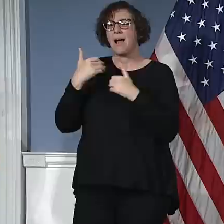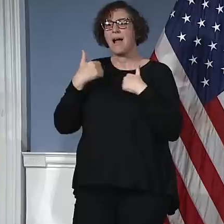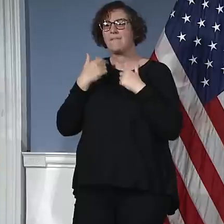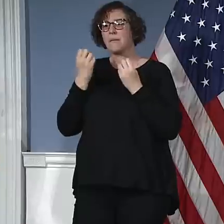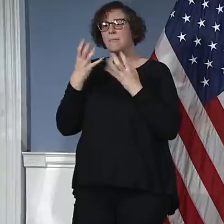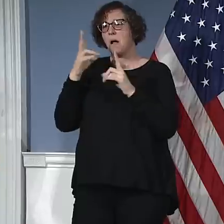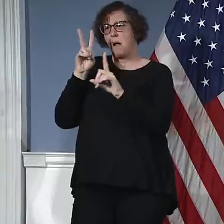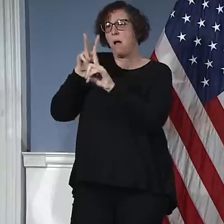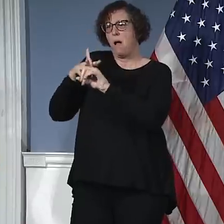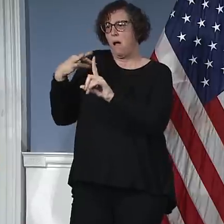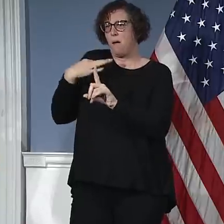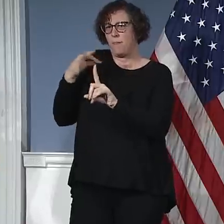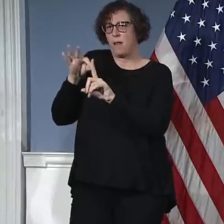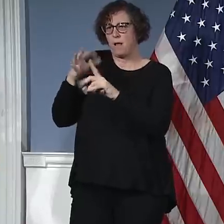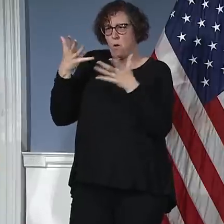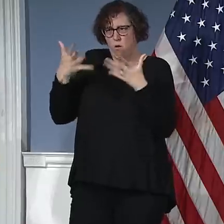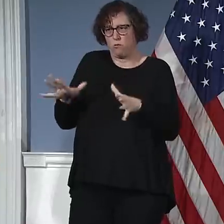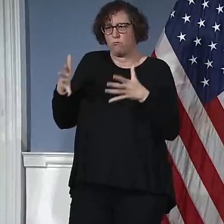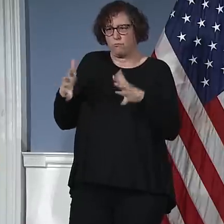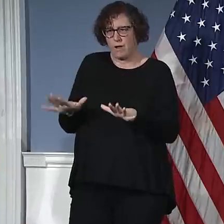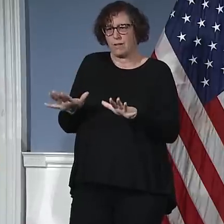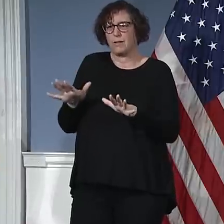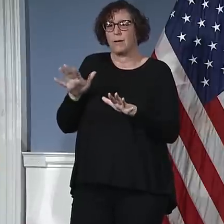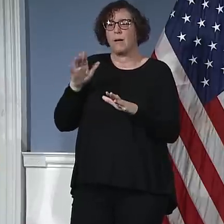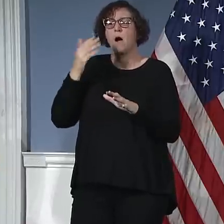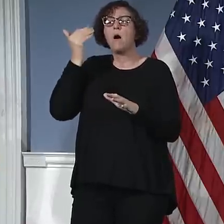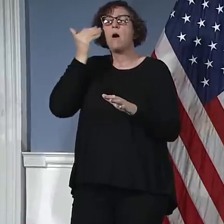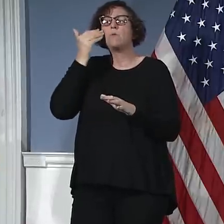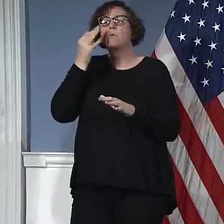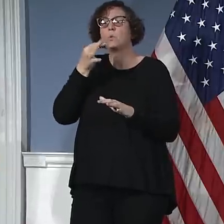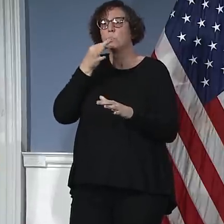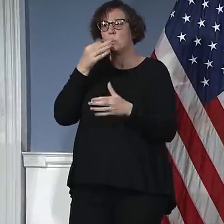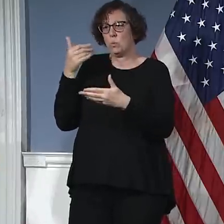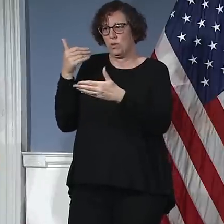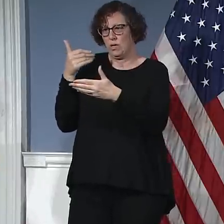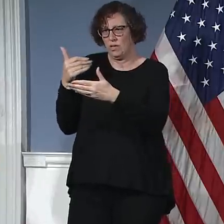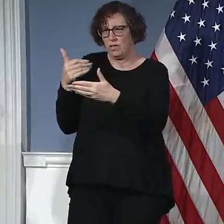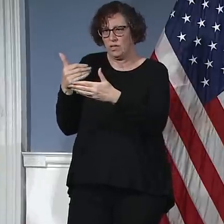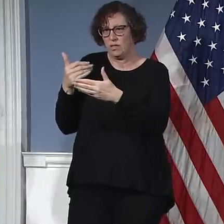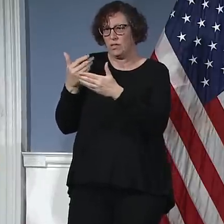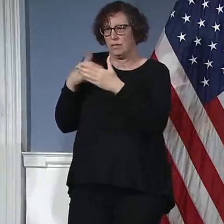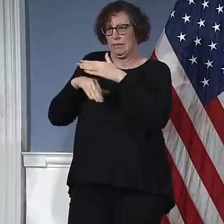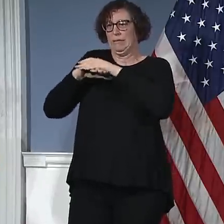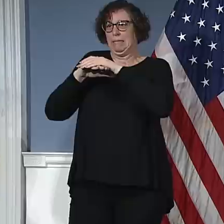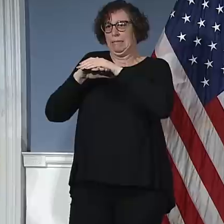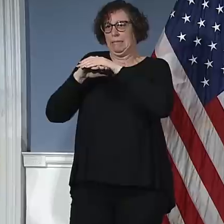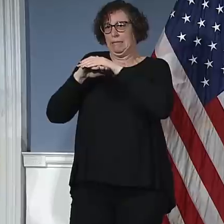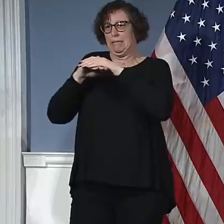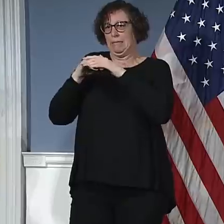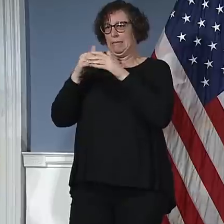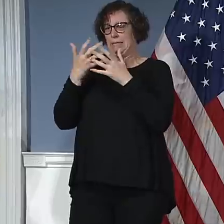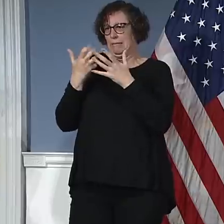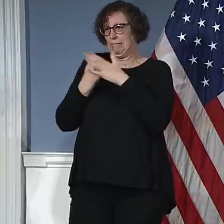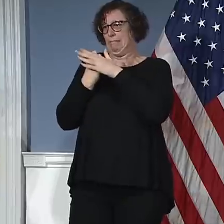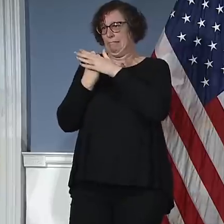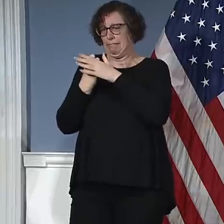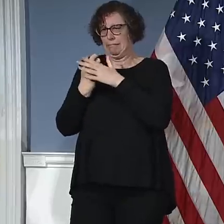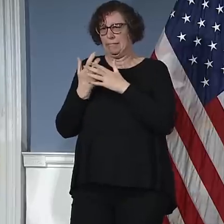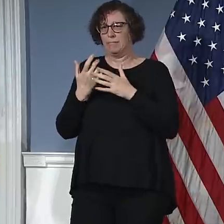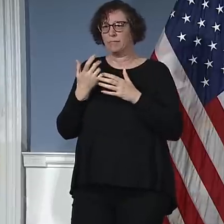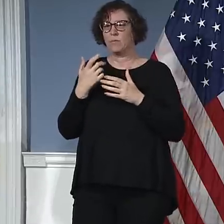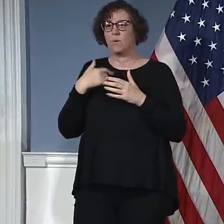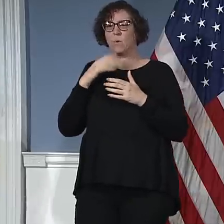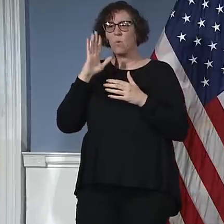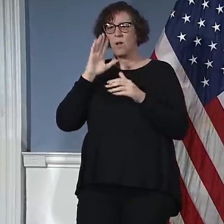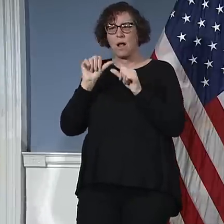hitting some limits in terms of that, but I want to get you the exact details. I don't have them at my fingertips. We will absolutely be able to get them to you right away.